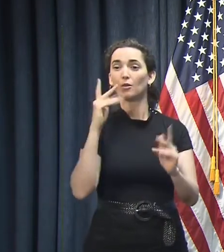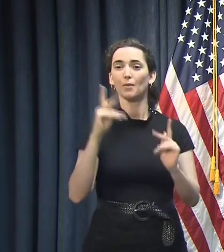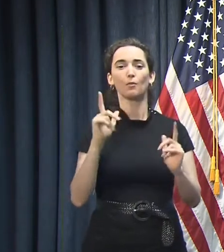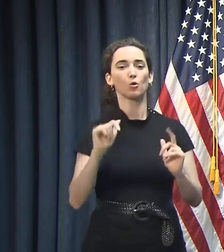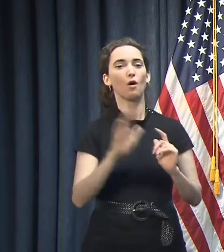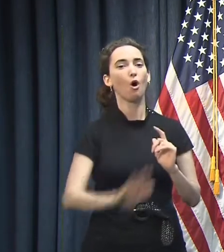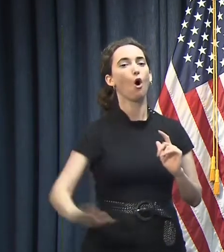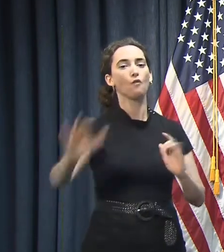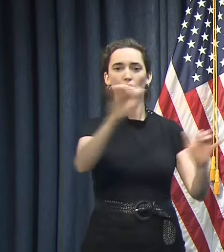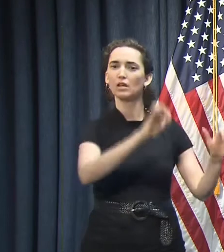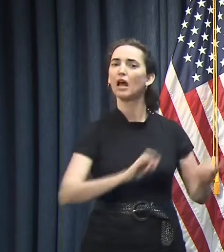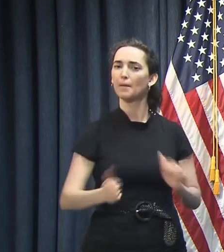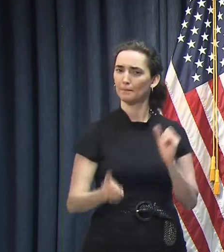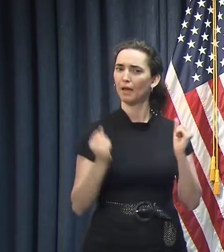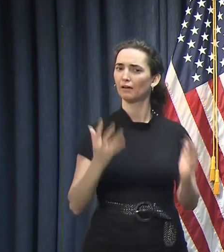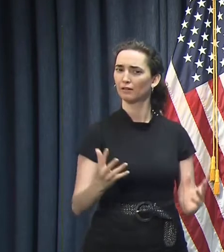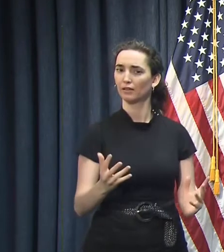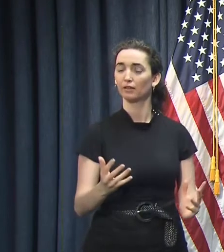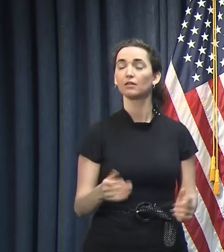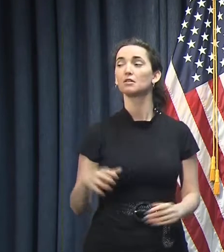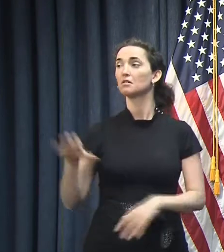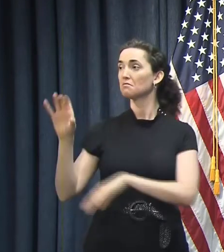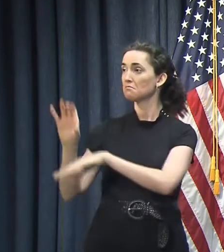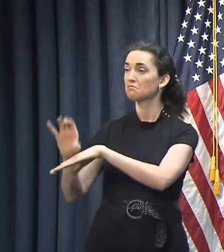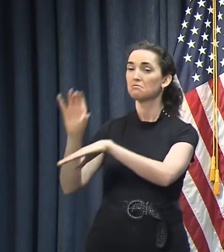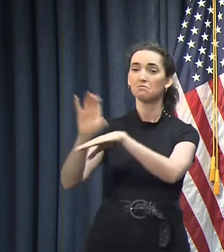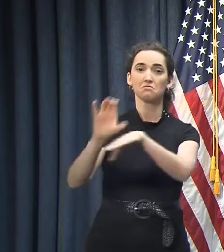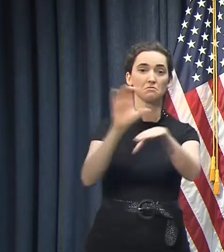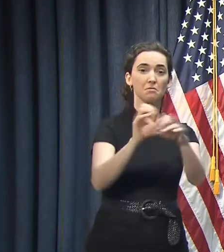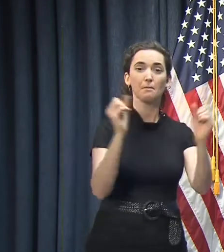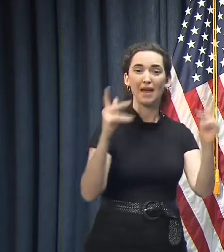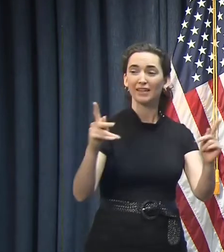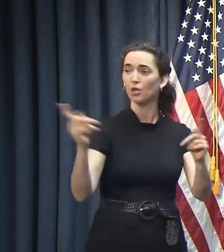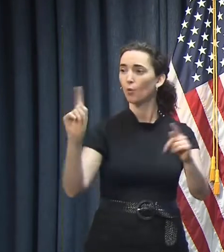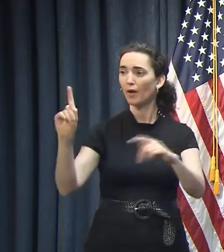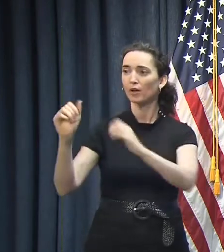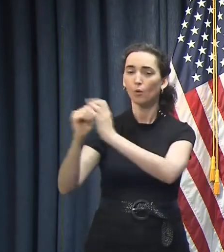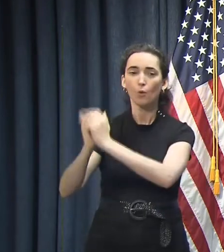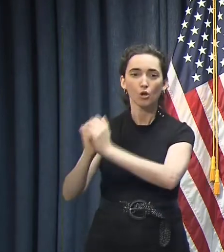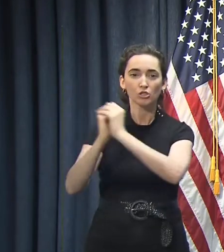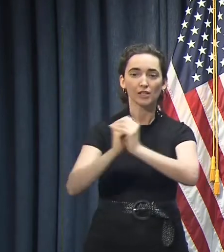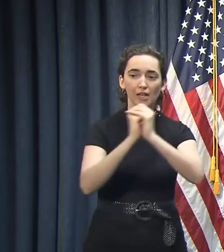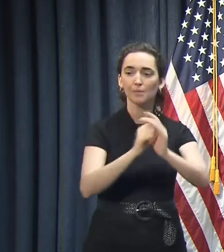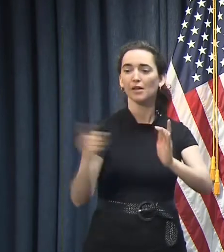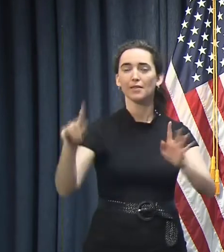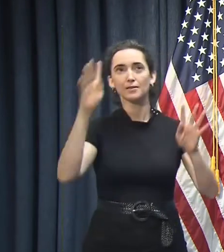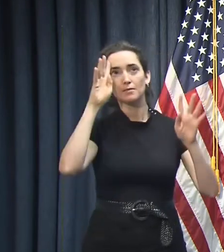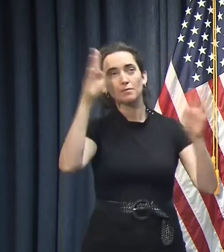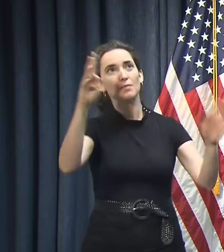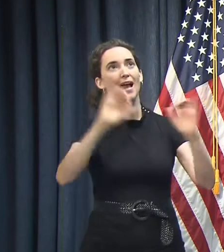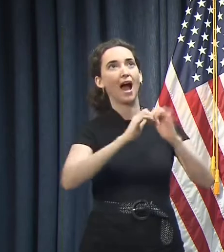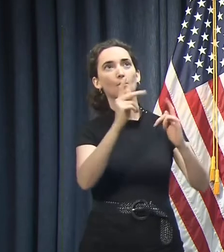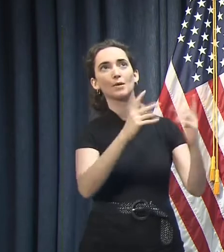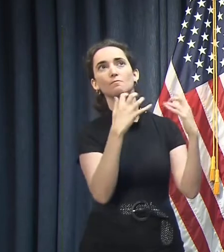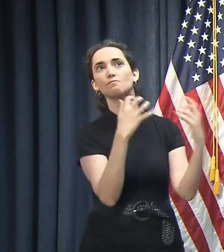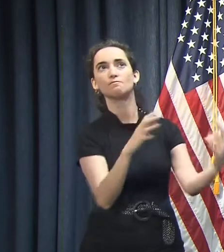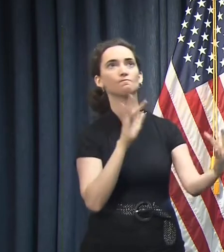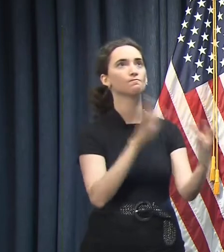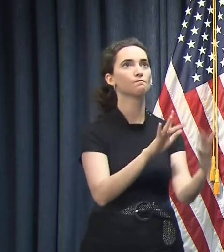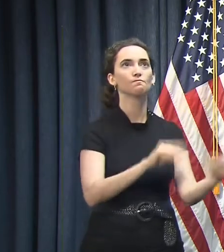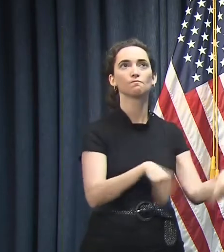Louisiana. And many churches and places of worship have had to come up with creative ways to reach their parishioners